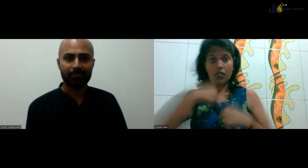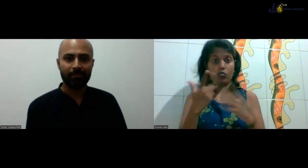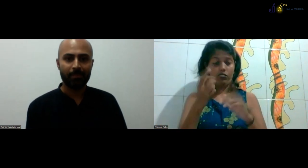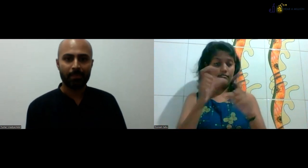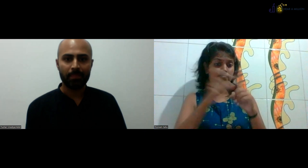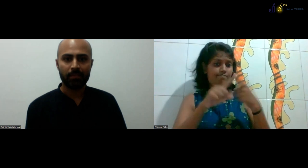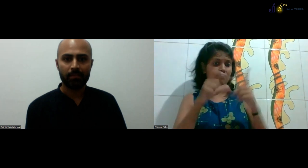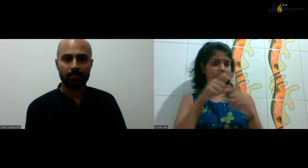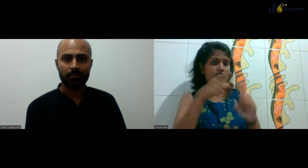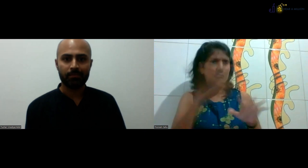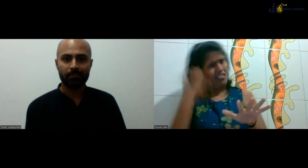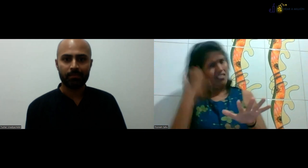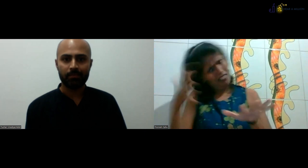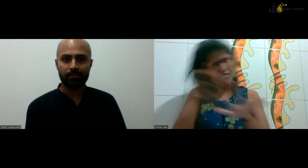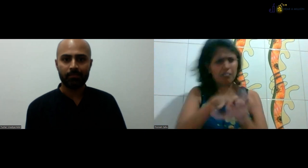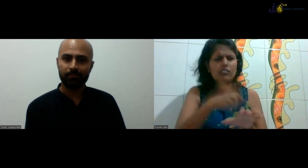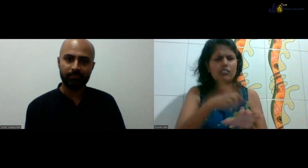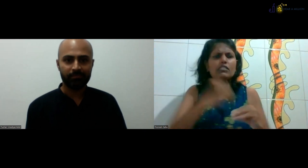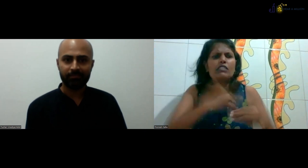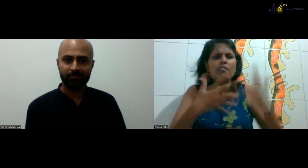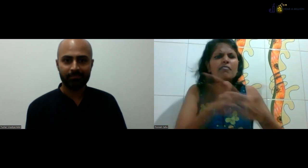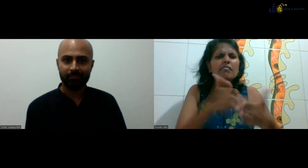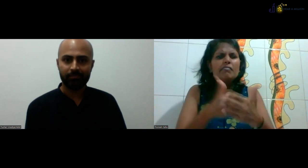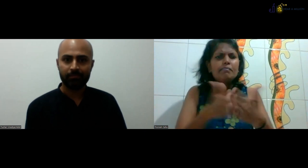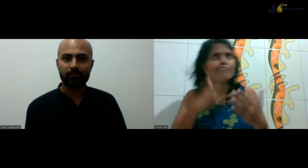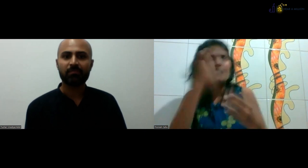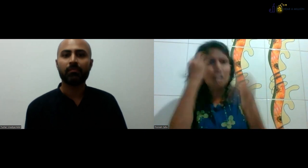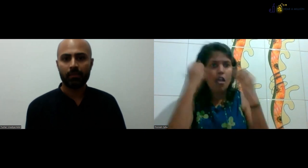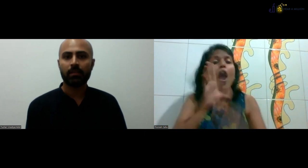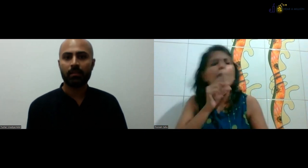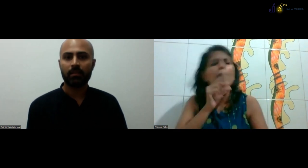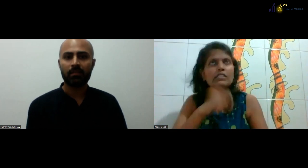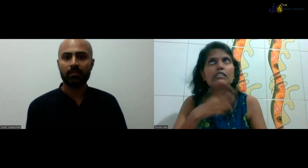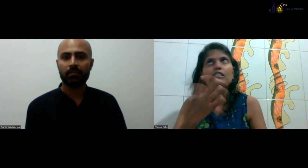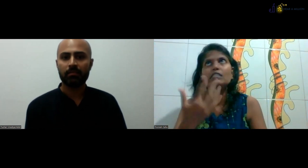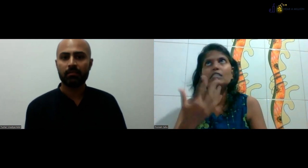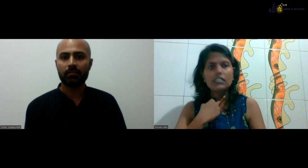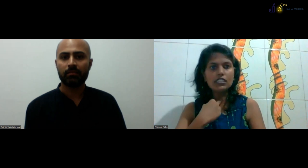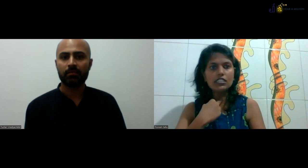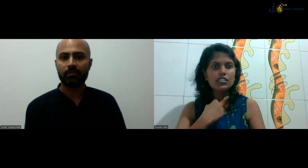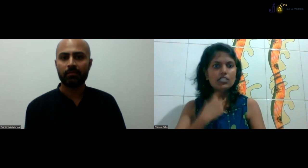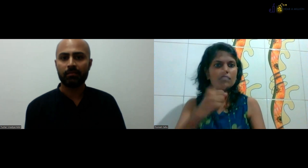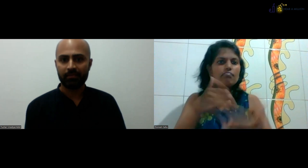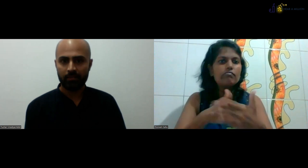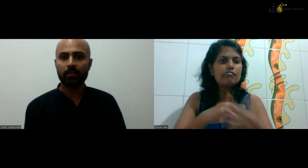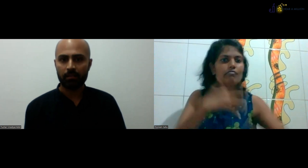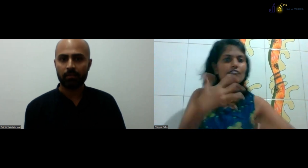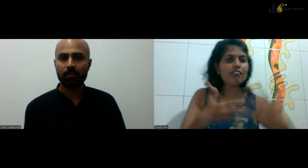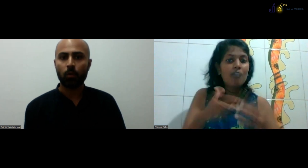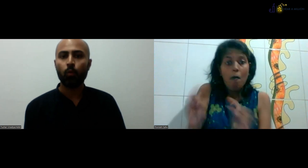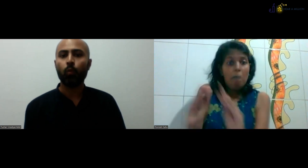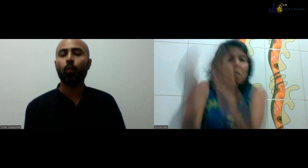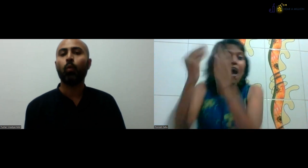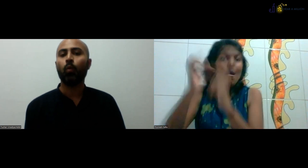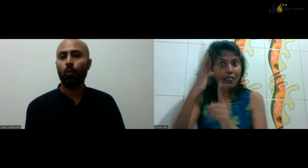change. Can you share your experience? I was, yes, mainstream. There were a lot of hearing students. And my challenges were that teachers, the media instruction